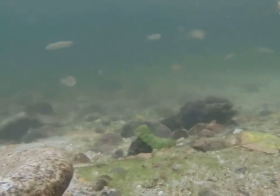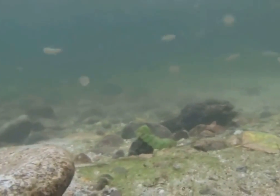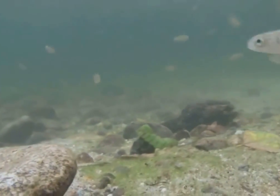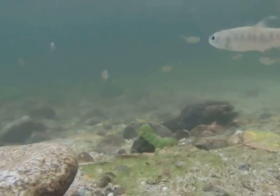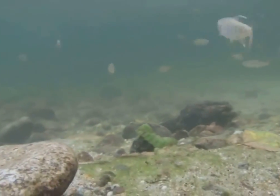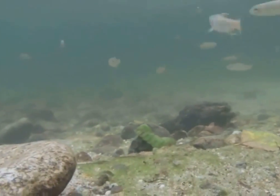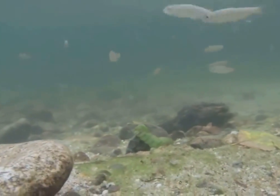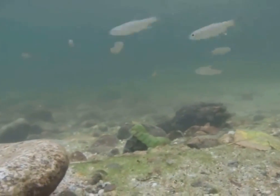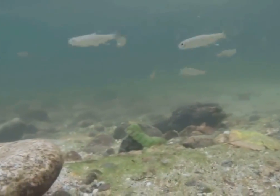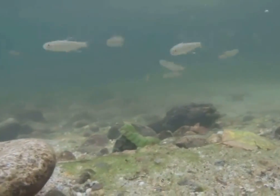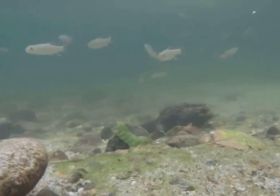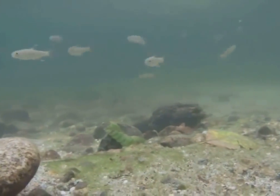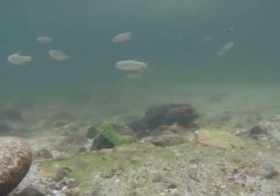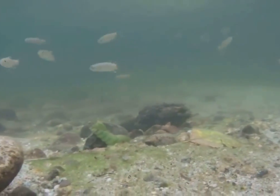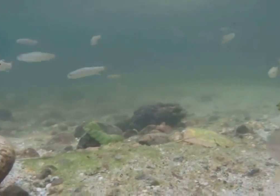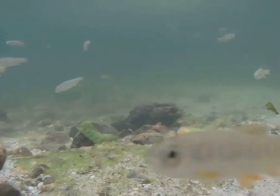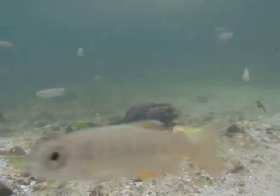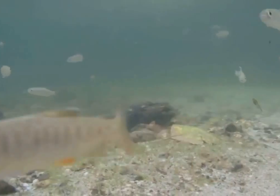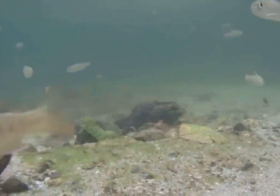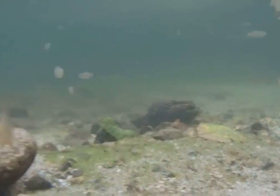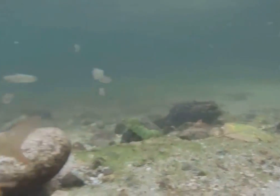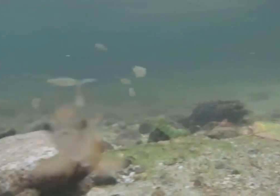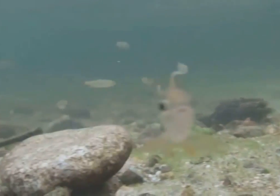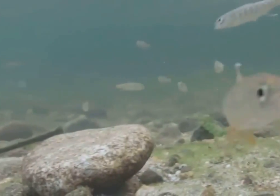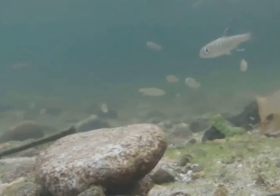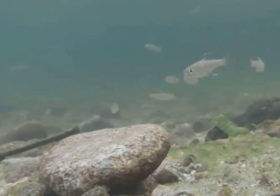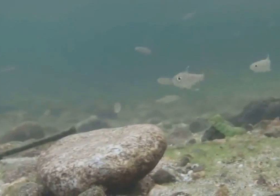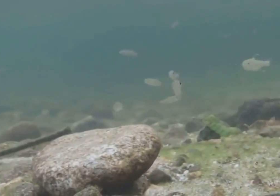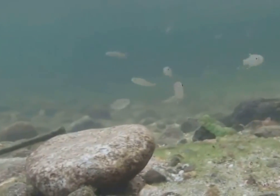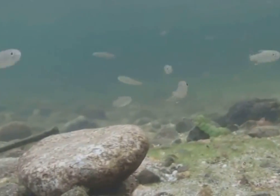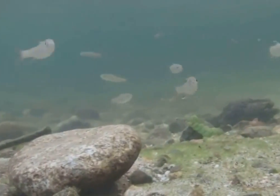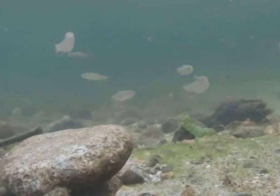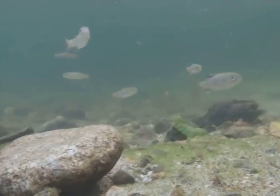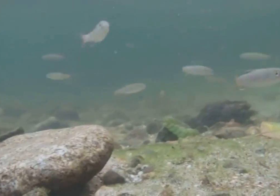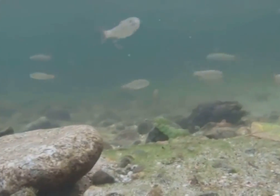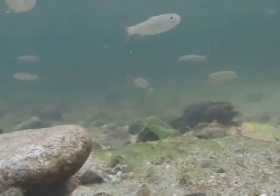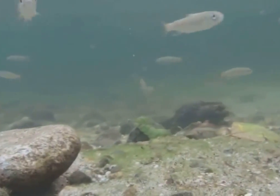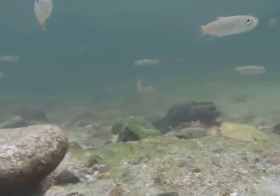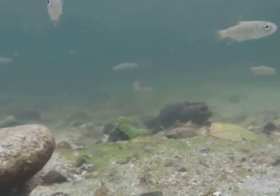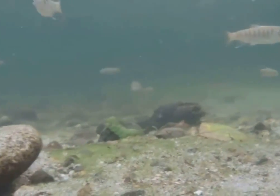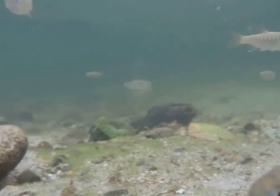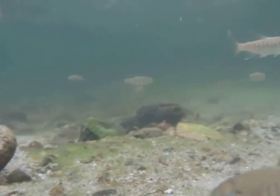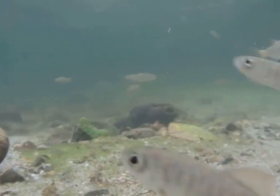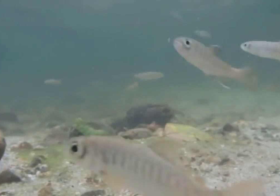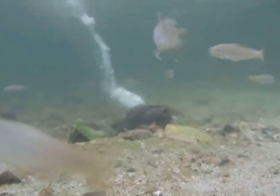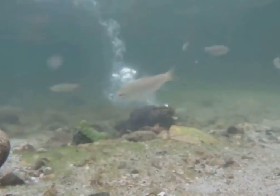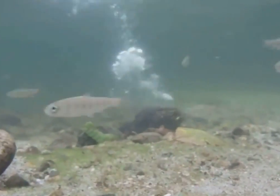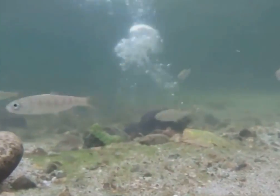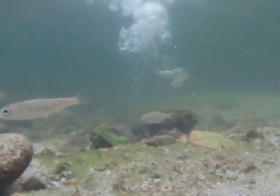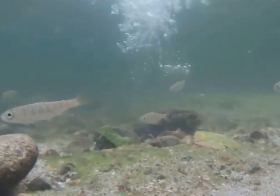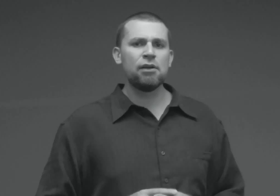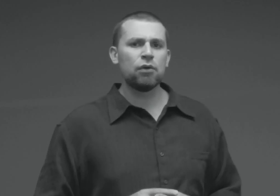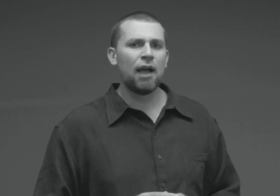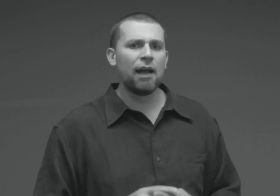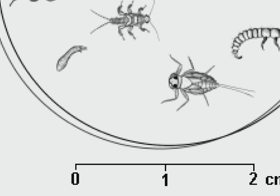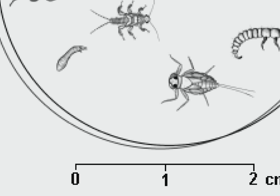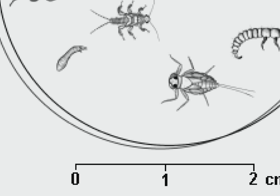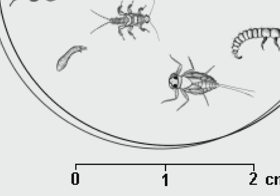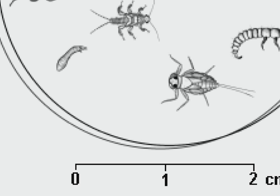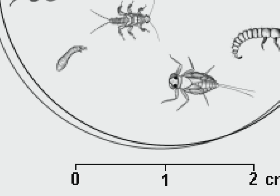around in the current of the shallow and mild stream. He, the fry, will now begin to eat little tiny invertebrate,